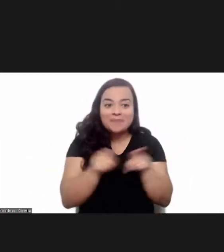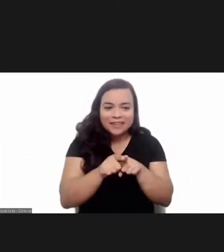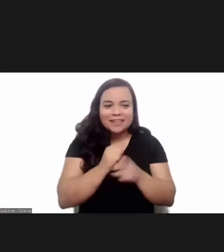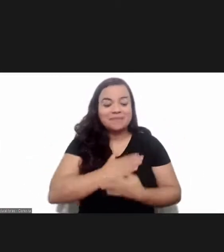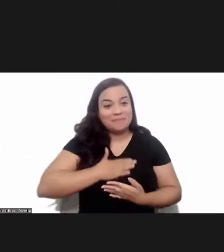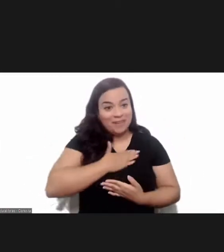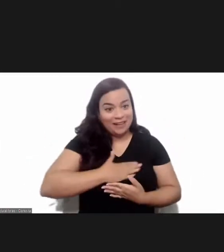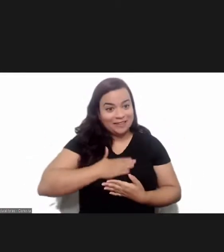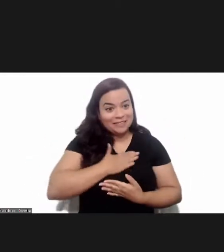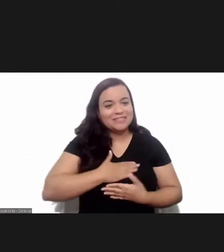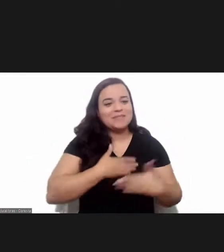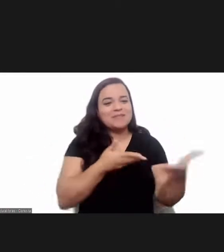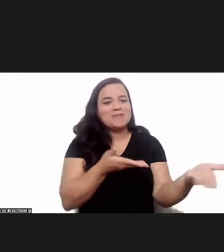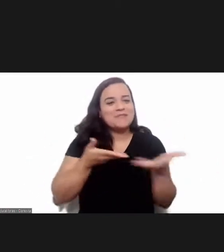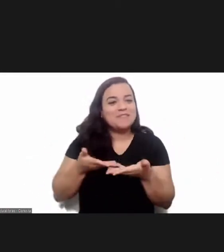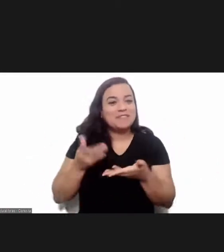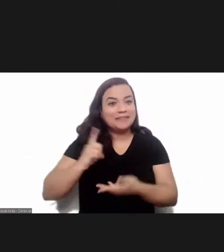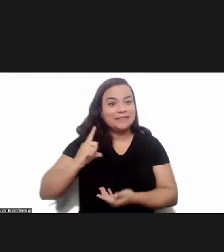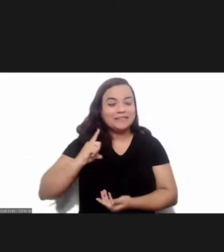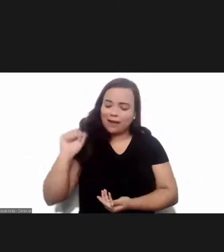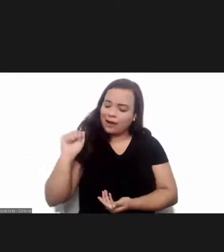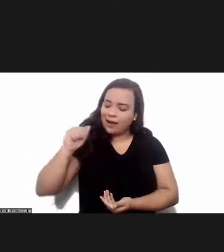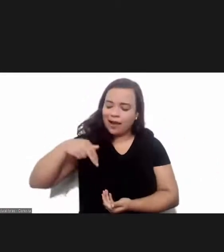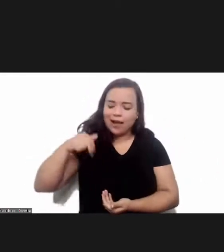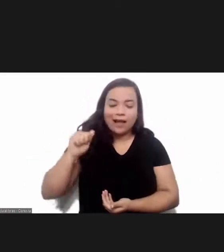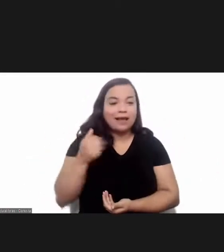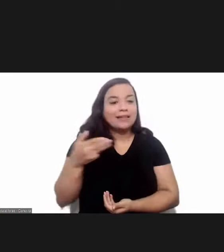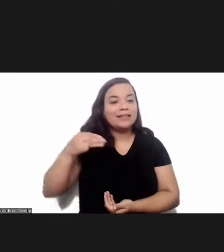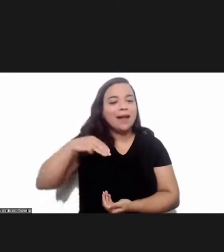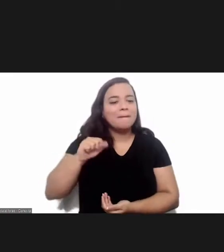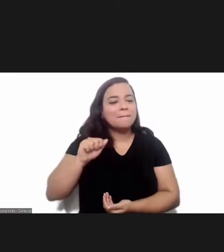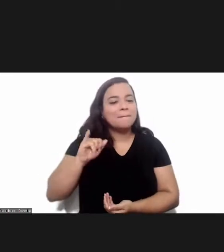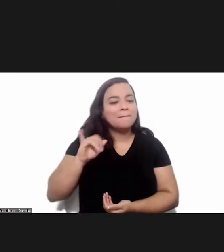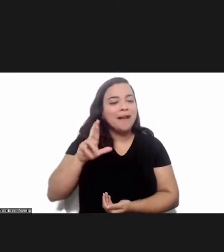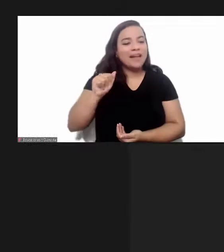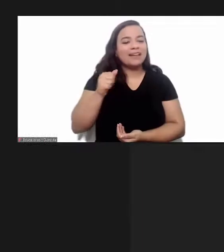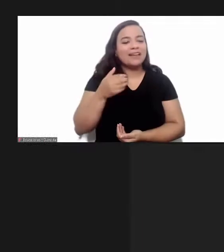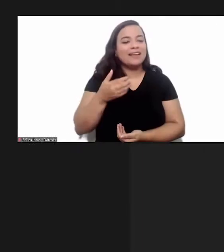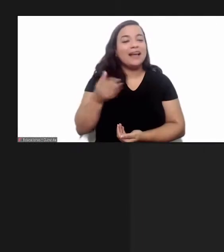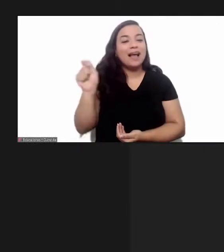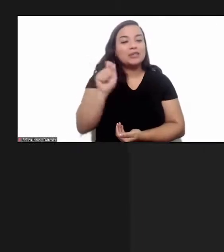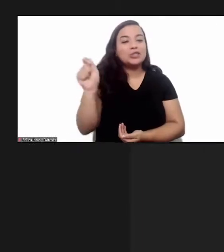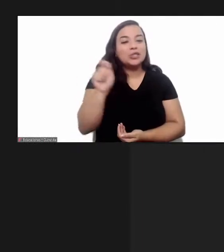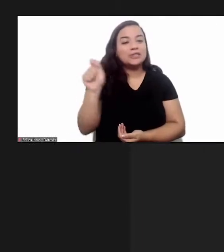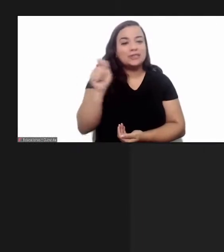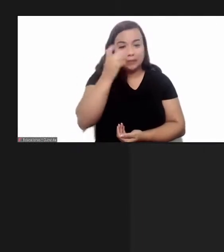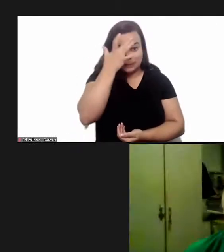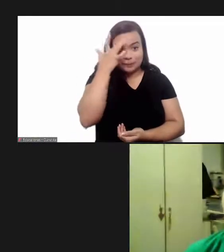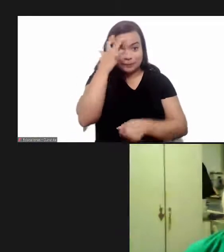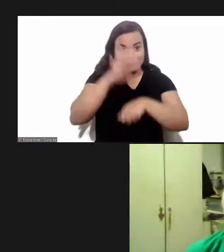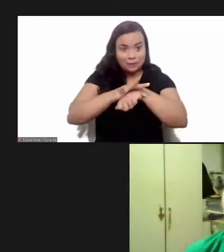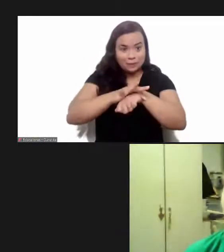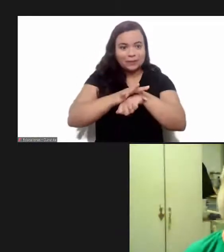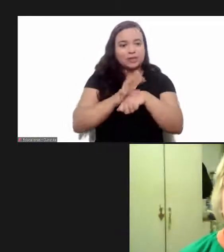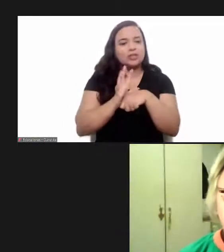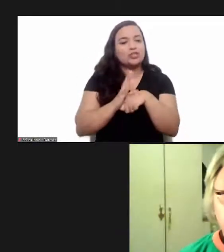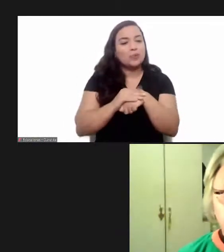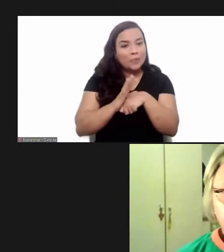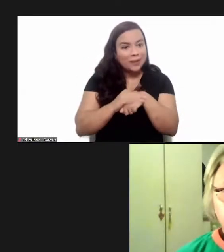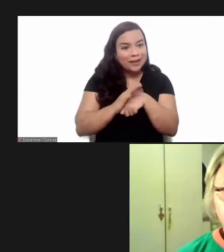to invite anna maria ahuda camargo from the association of chagas disease